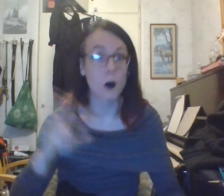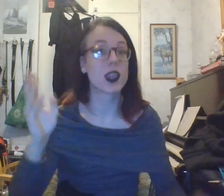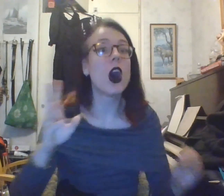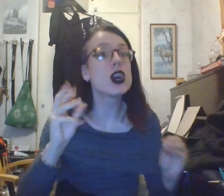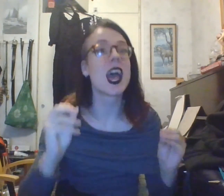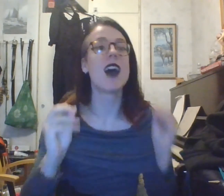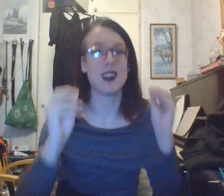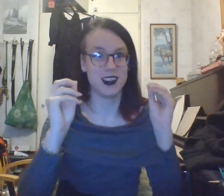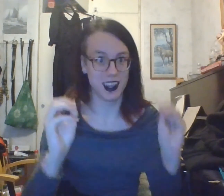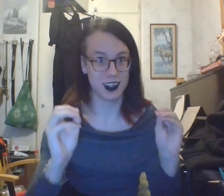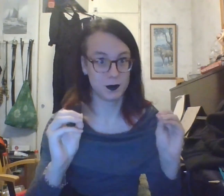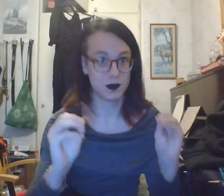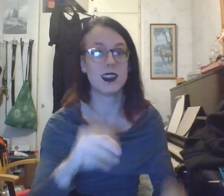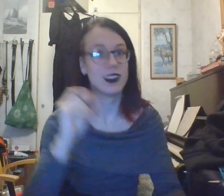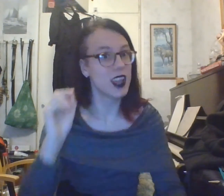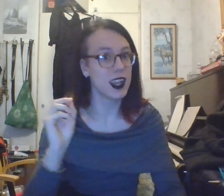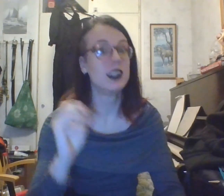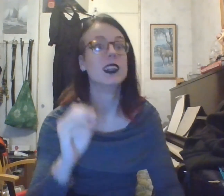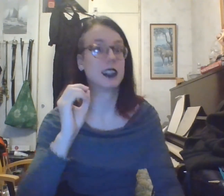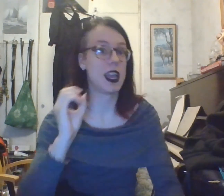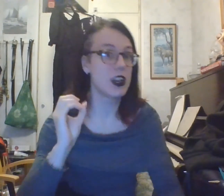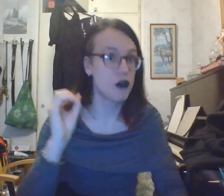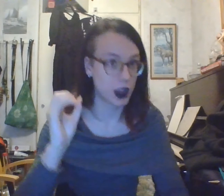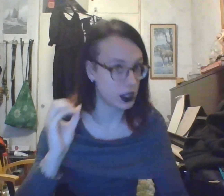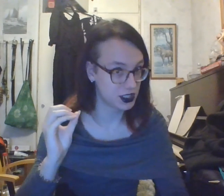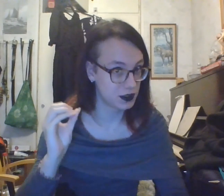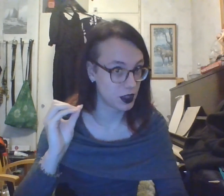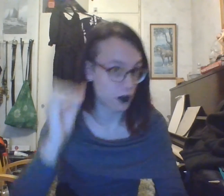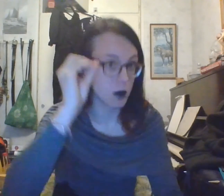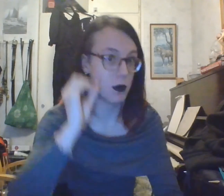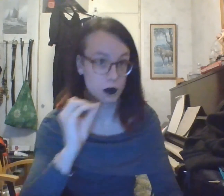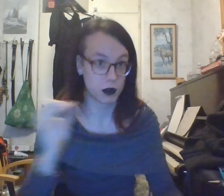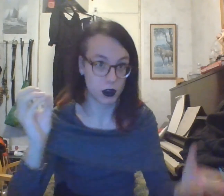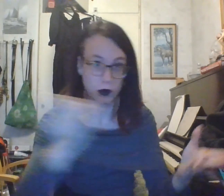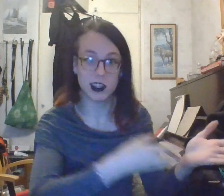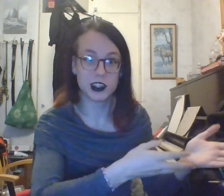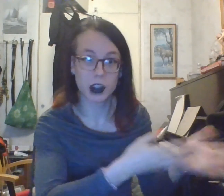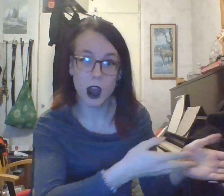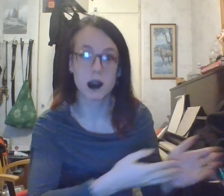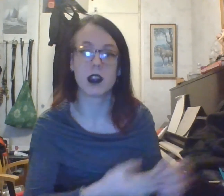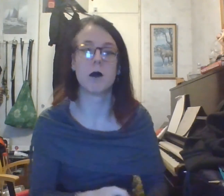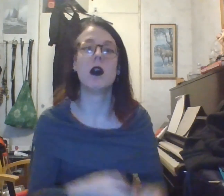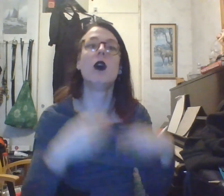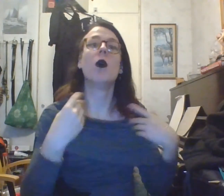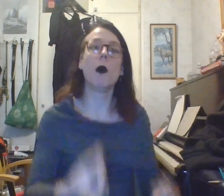can't have that state. The state is hindering us from reaching communism. While